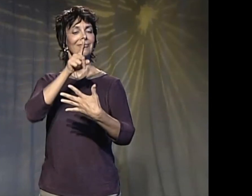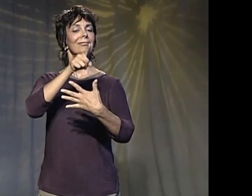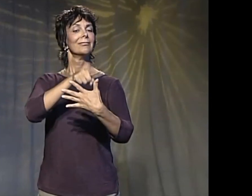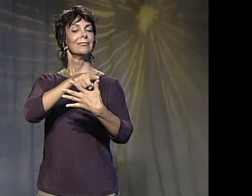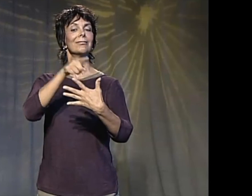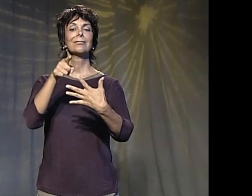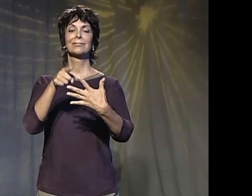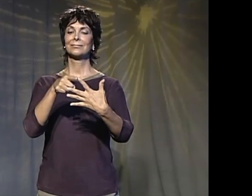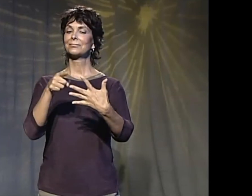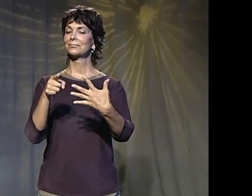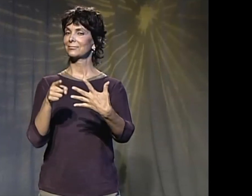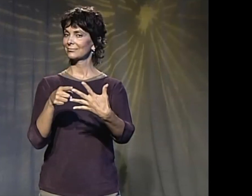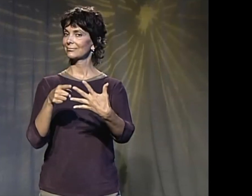use listing and ranking.